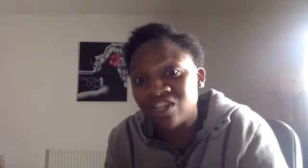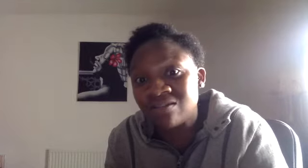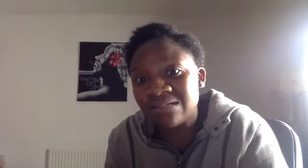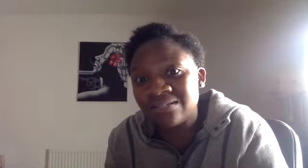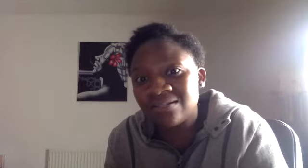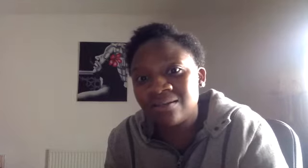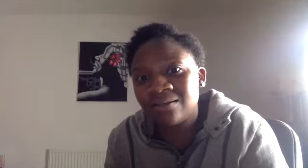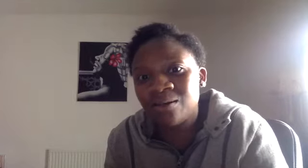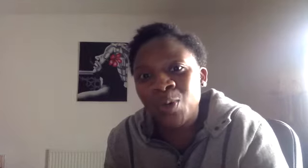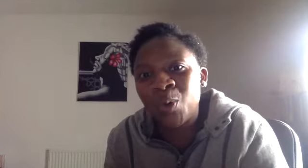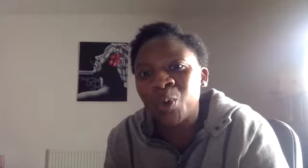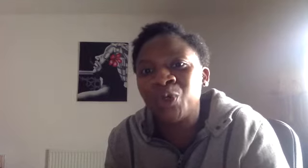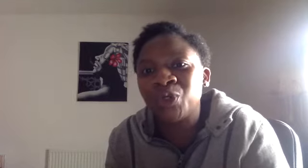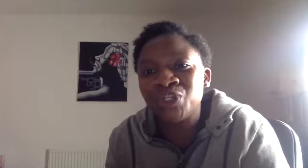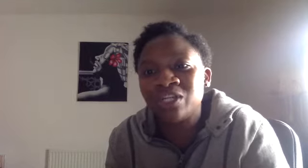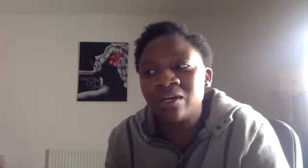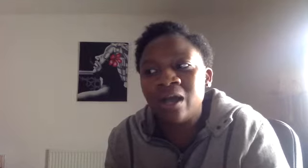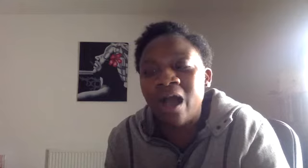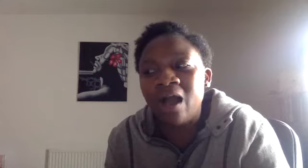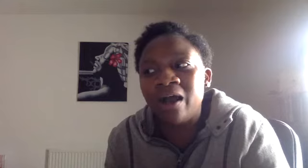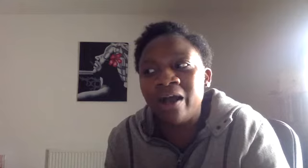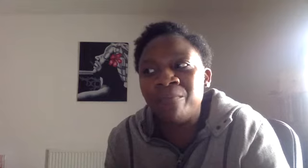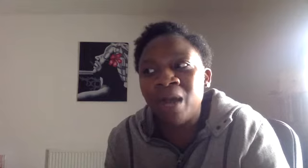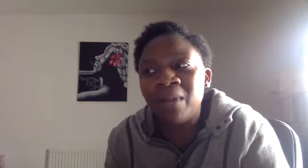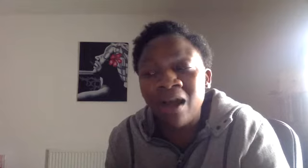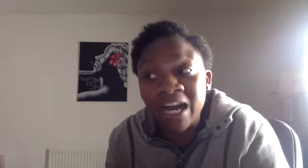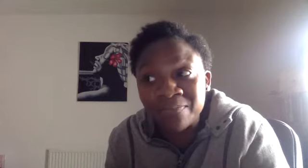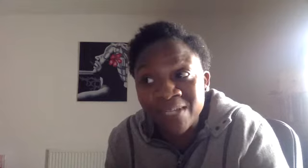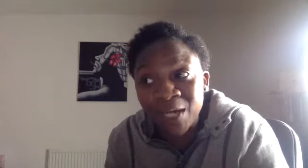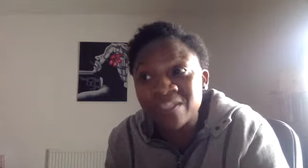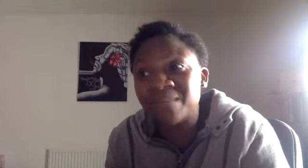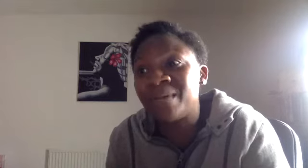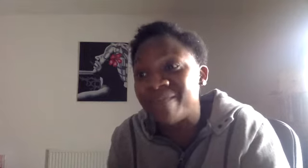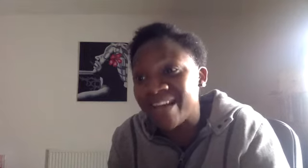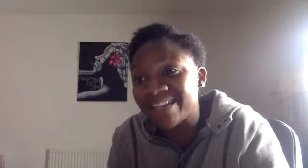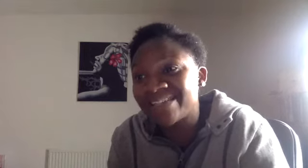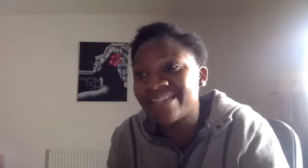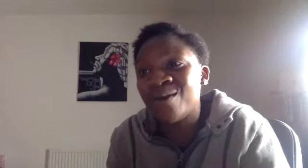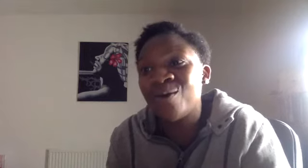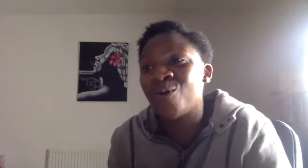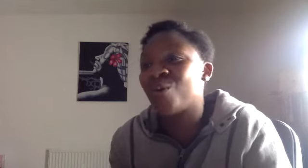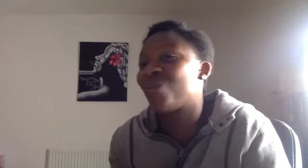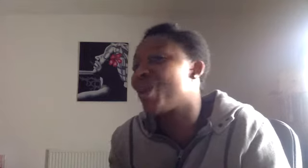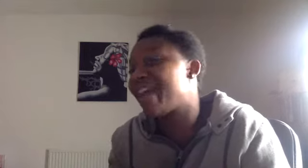or could apply themselves to pivots or whatever,